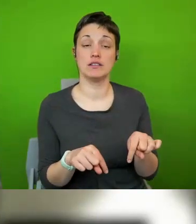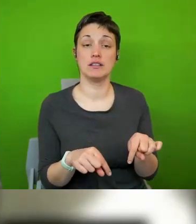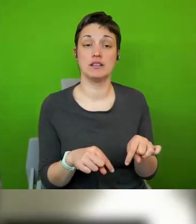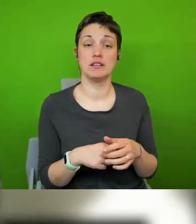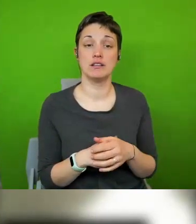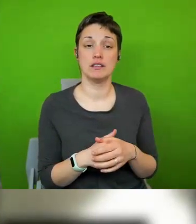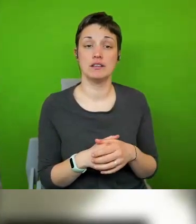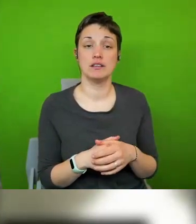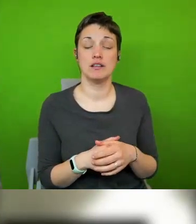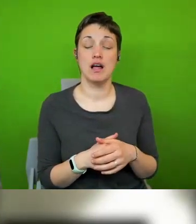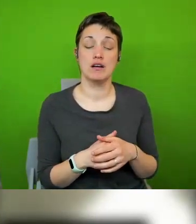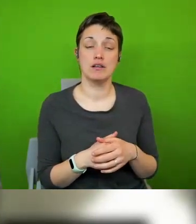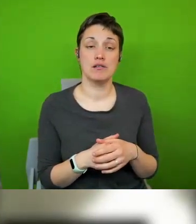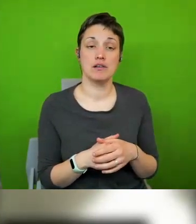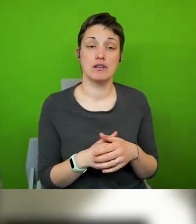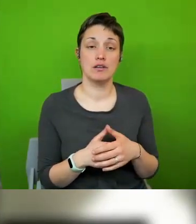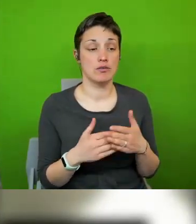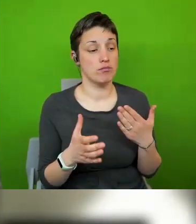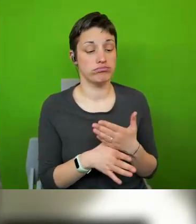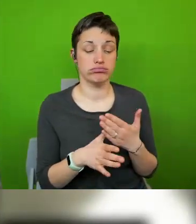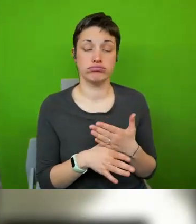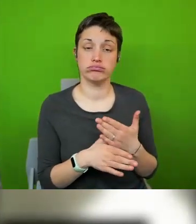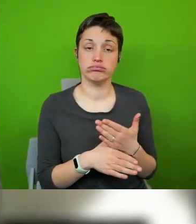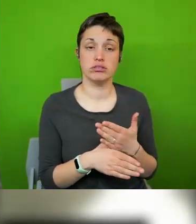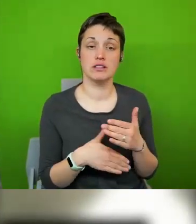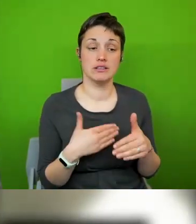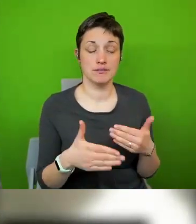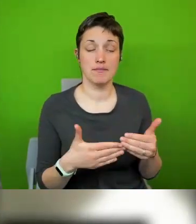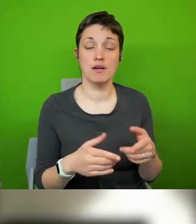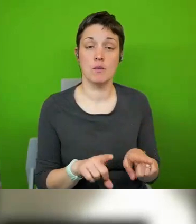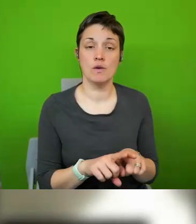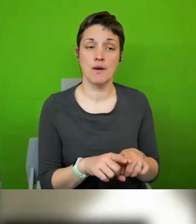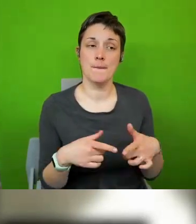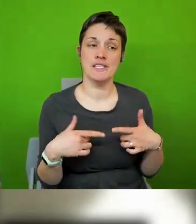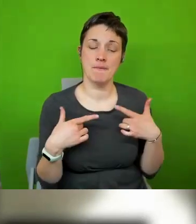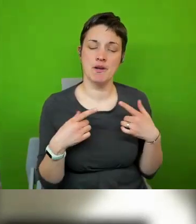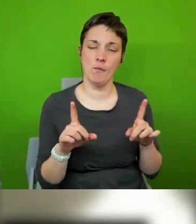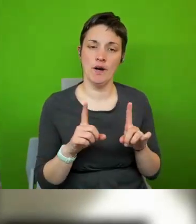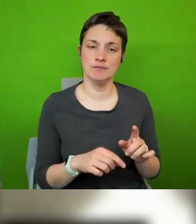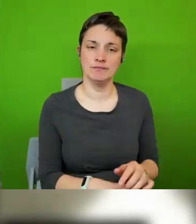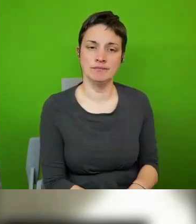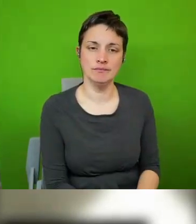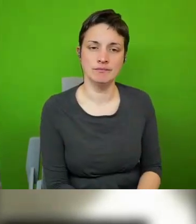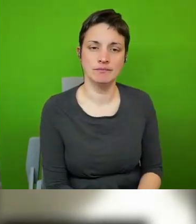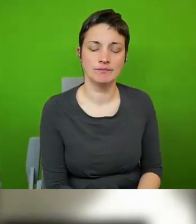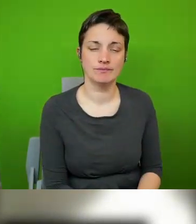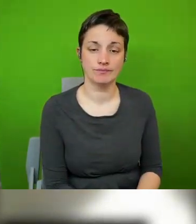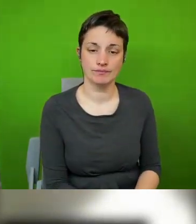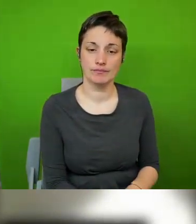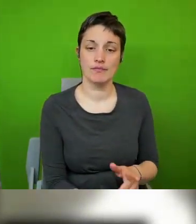um and seems to to function both operationally and in the perception is uh an office for non-discrimination